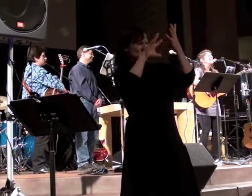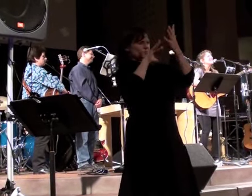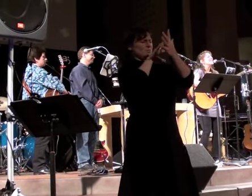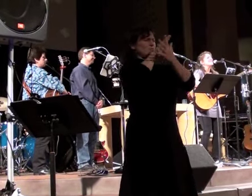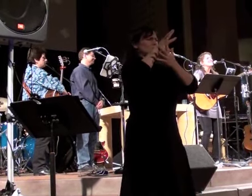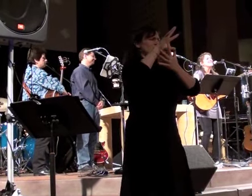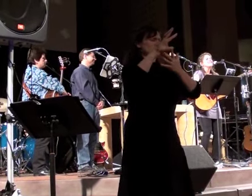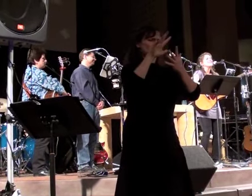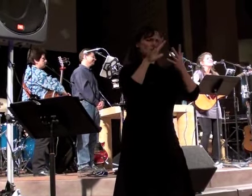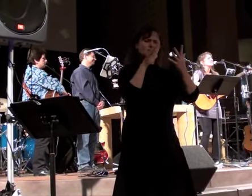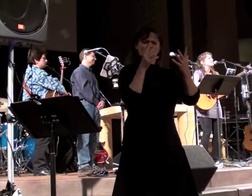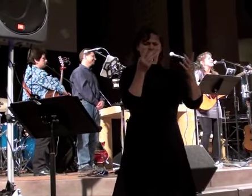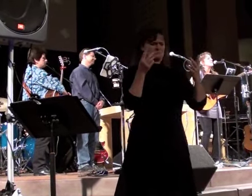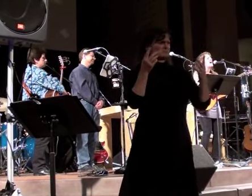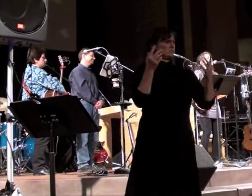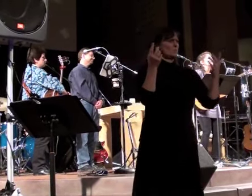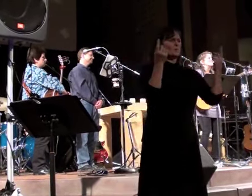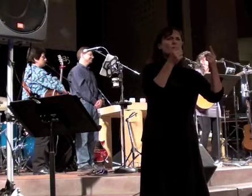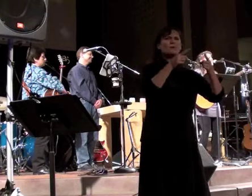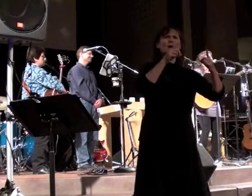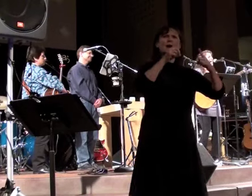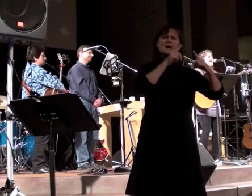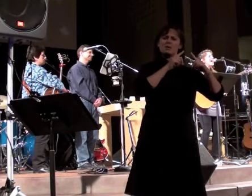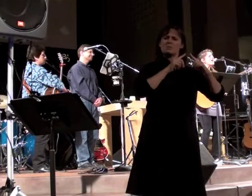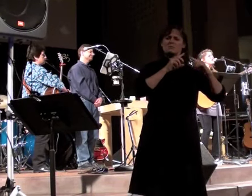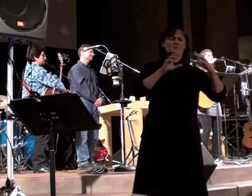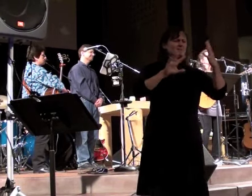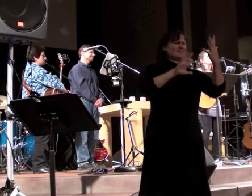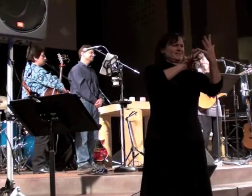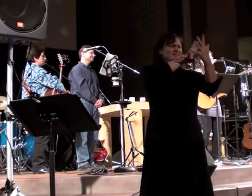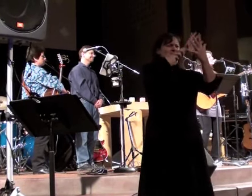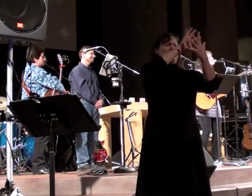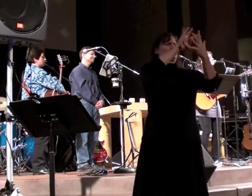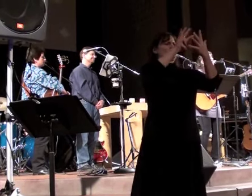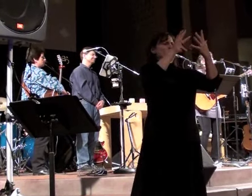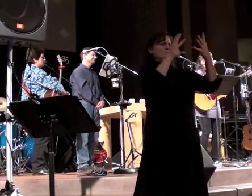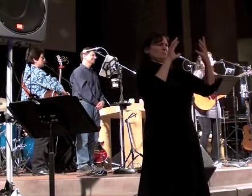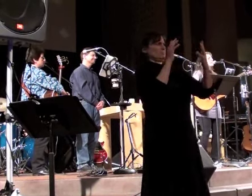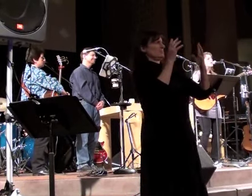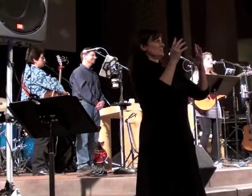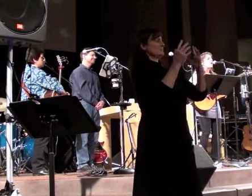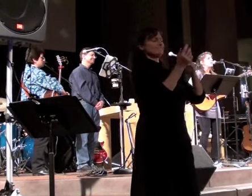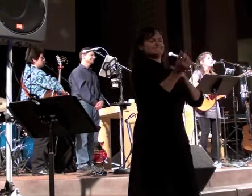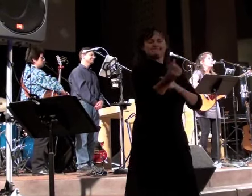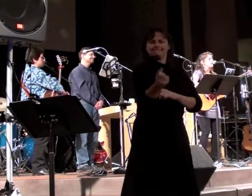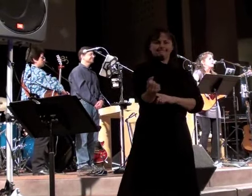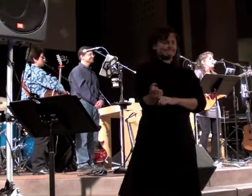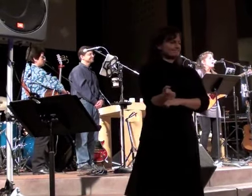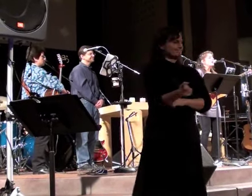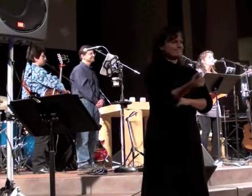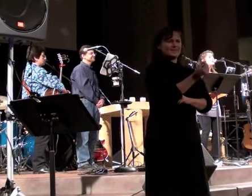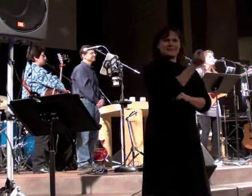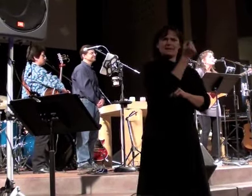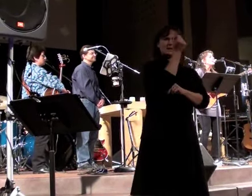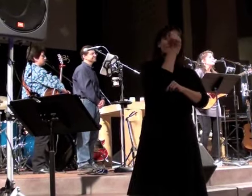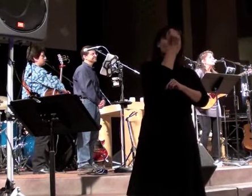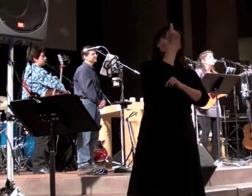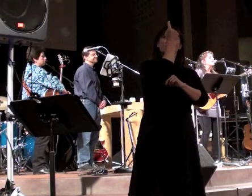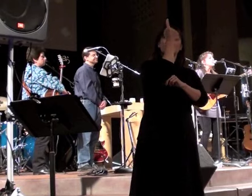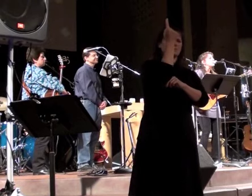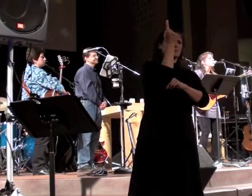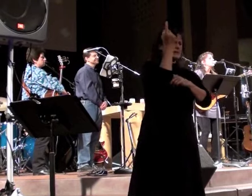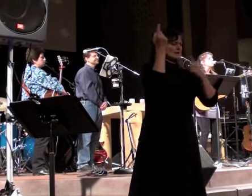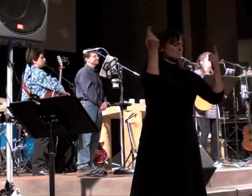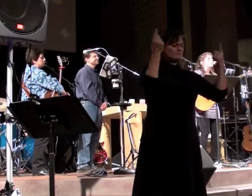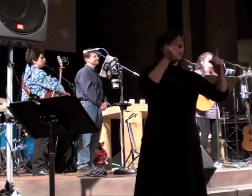and still somehow clouds, illusions I recall. I really